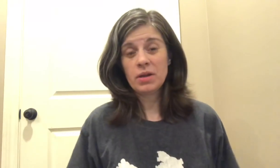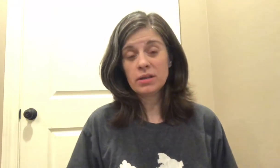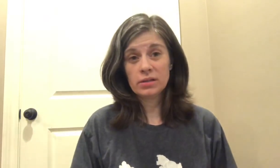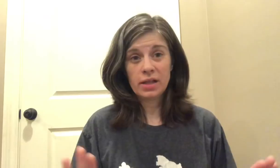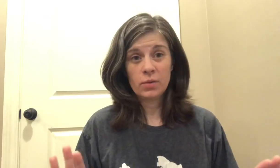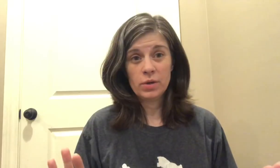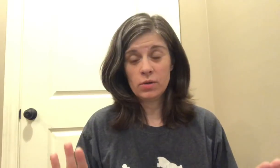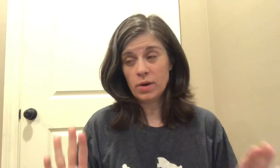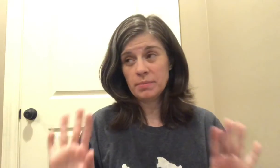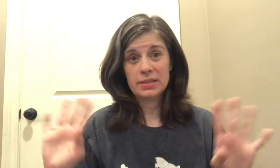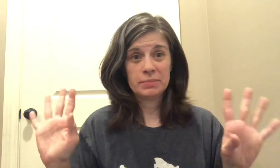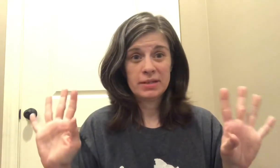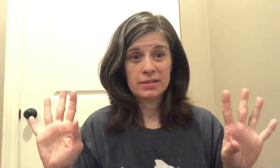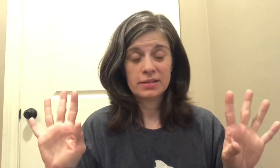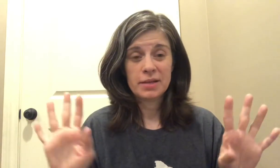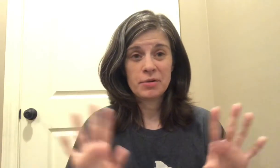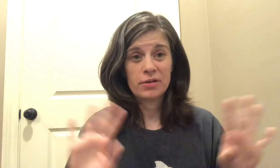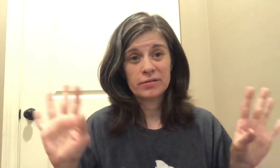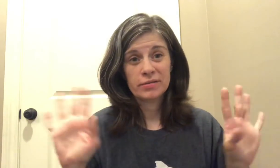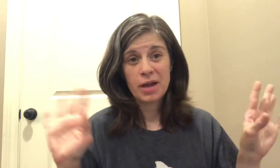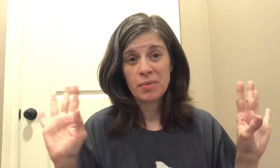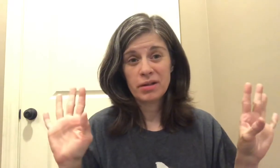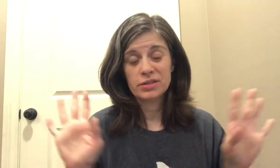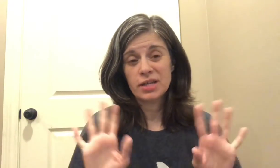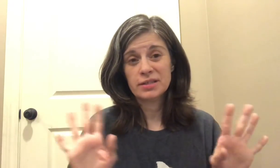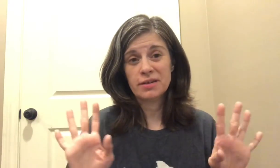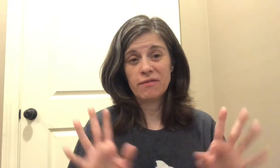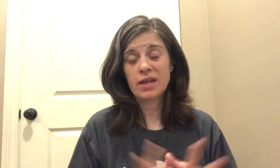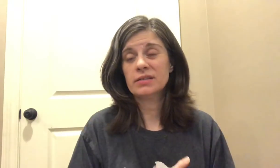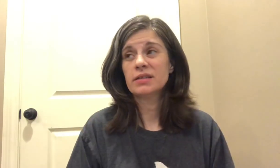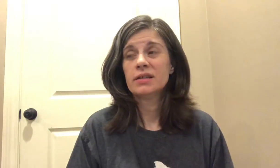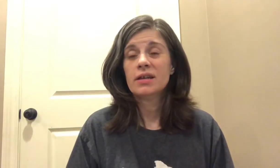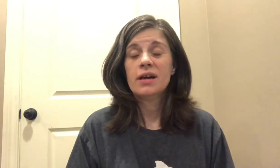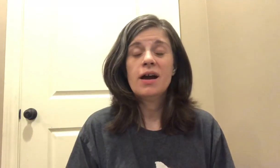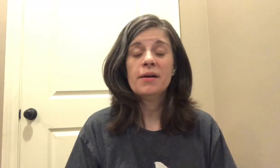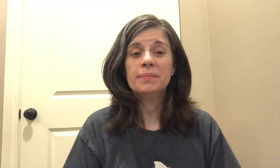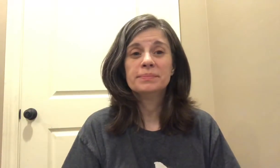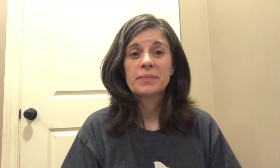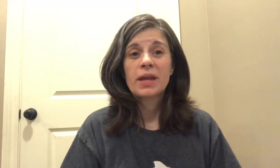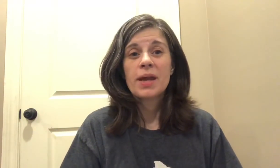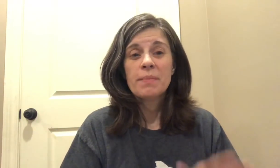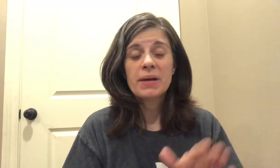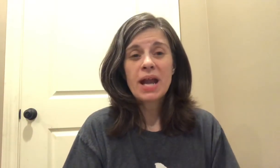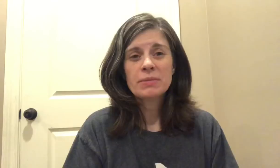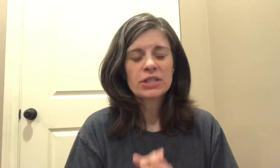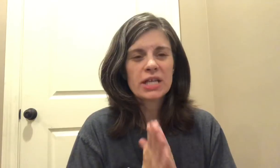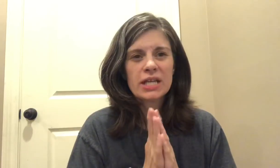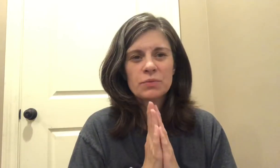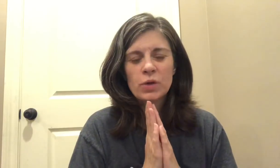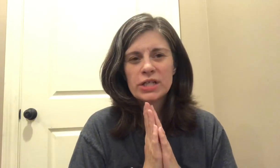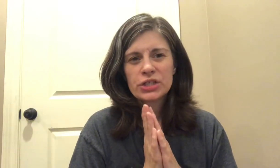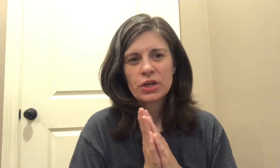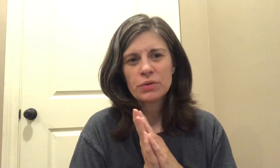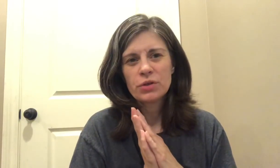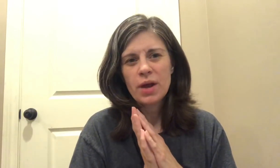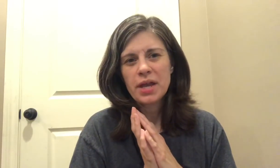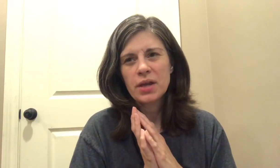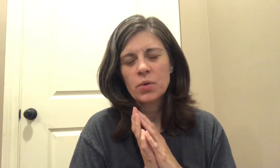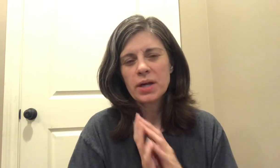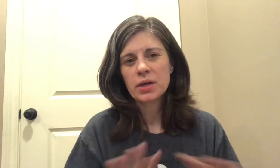probably look like a wiggle worm that's my disclaimer I apologize in advance um but I'm just going to wanted to share with you a quick